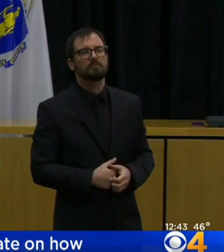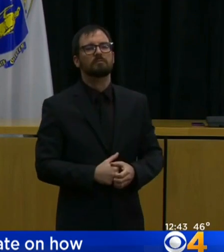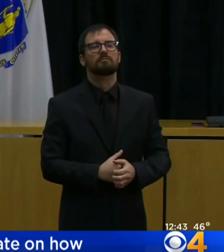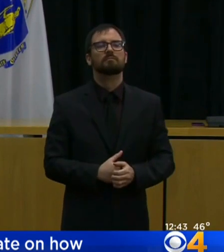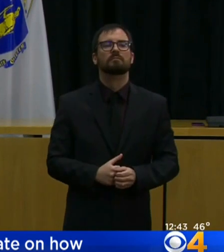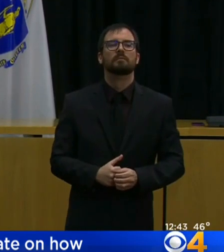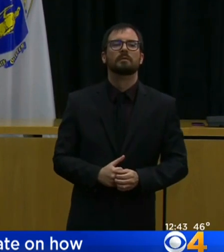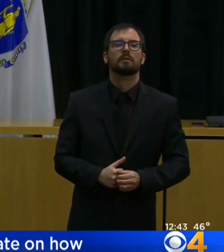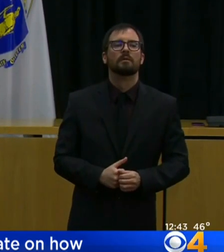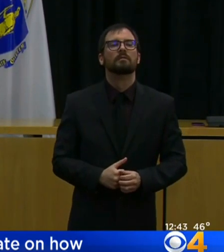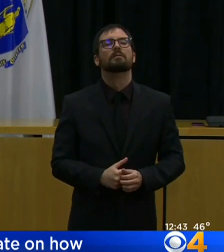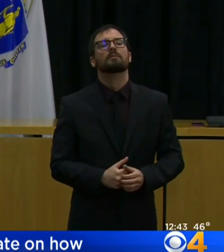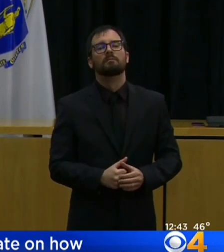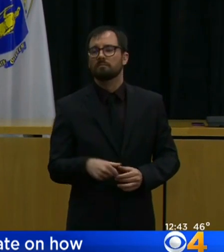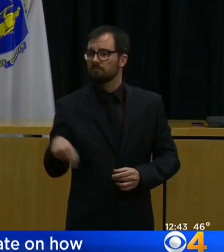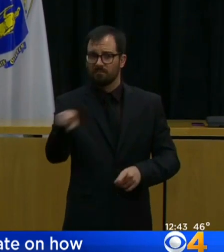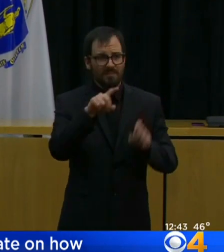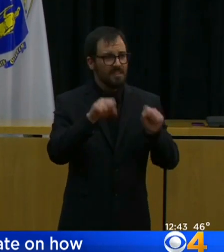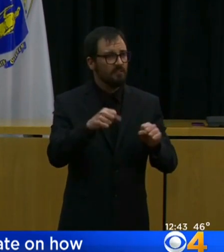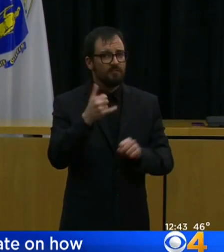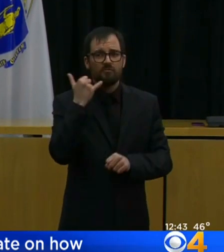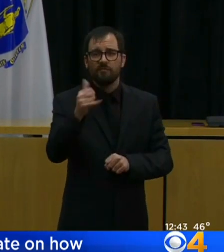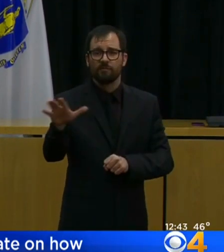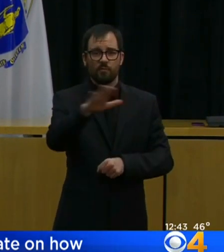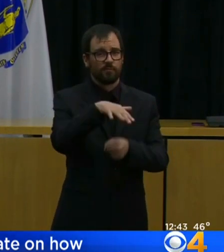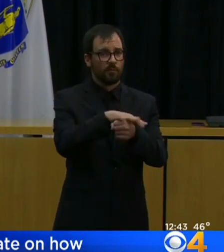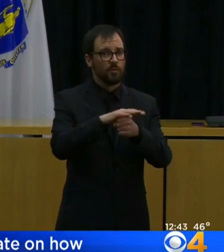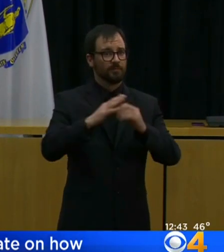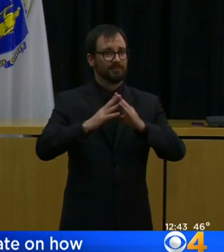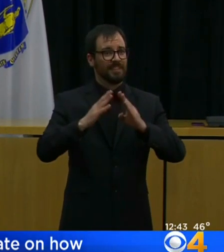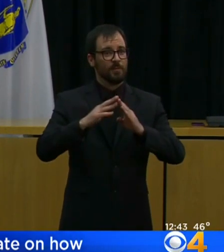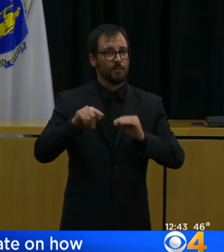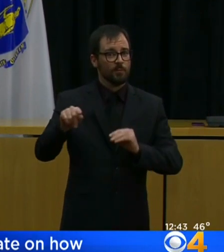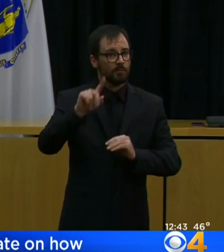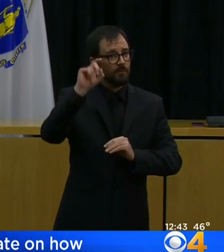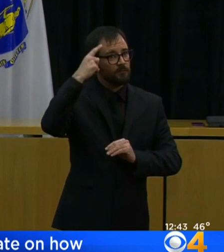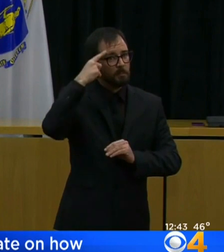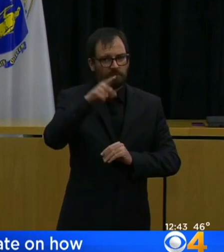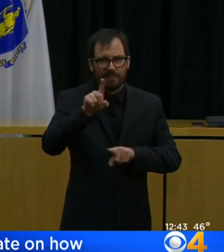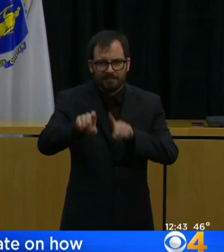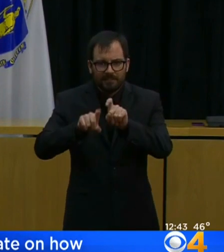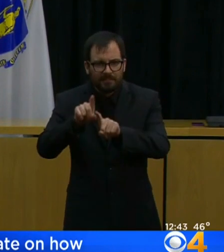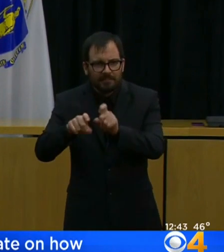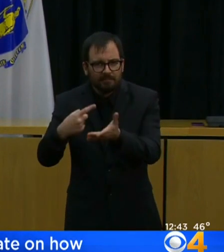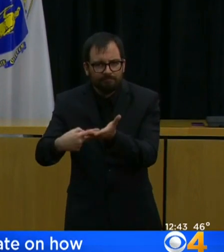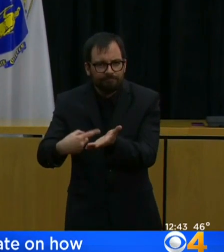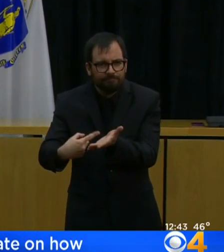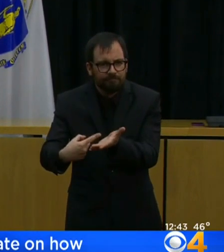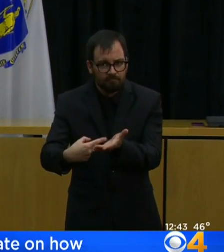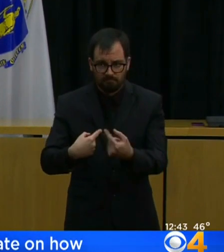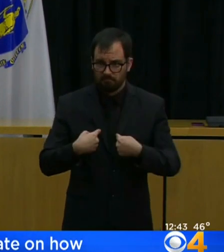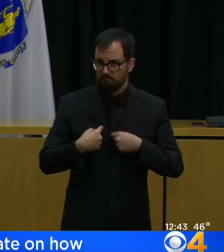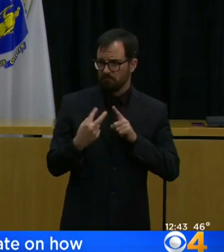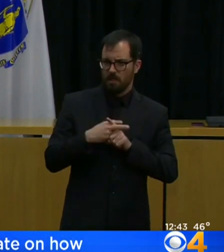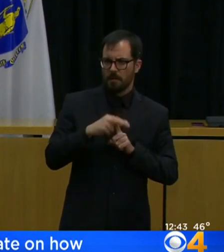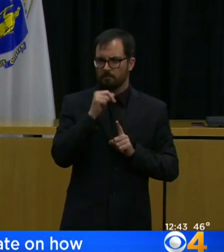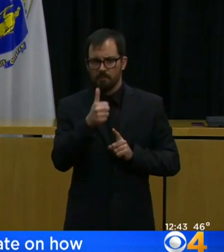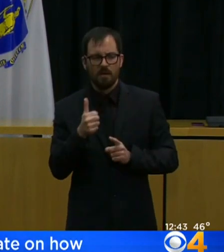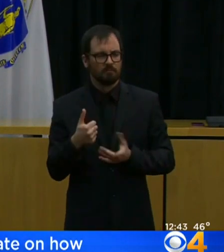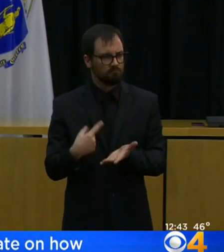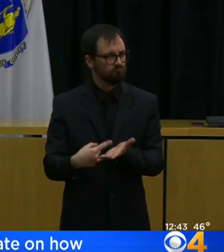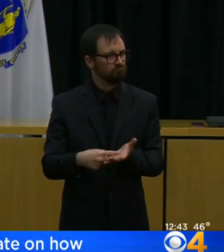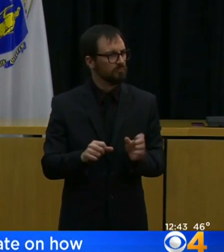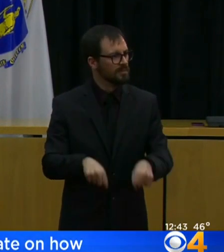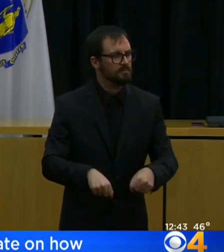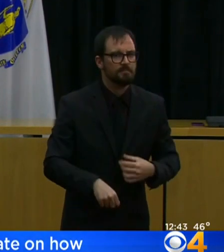get guidance and advice from them as well. Well, there are penalties on the, um, there are escalating penalties on the,